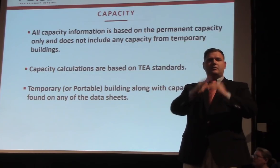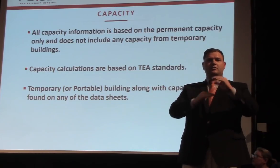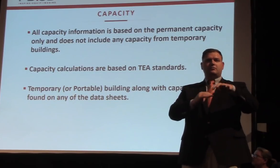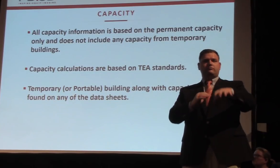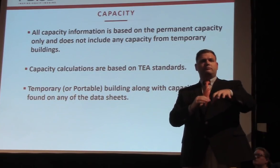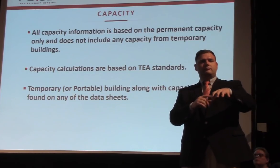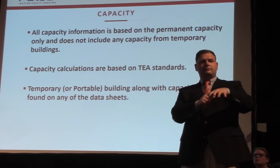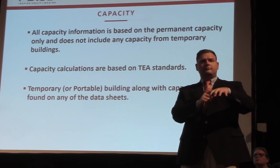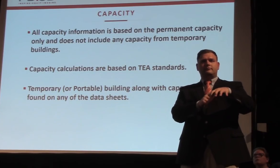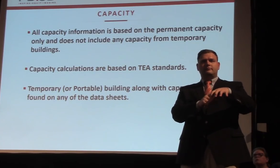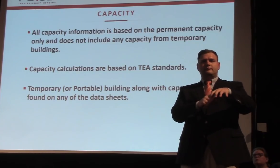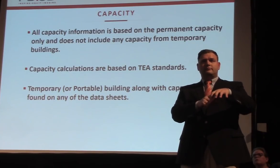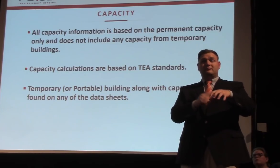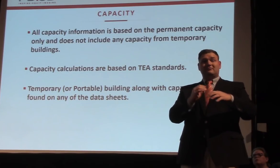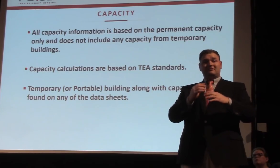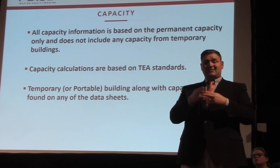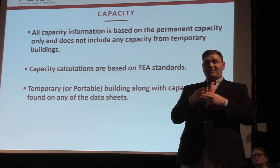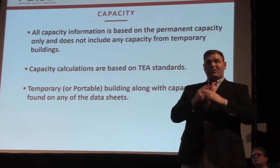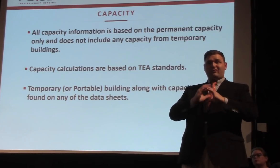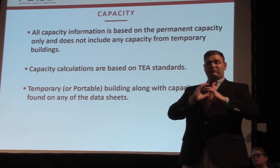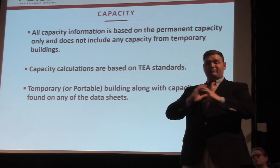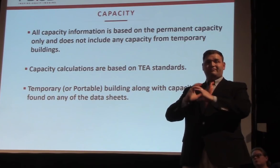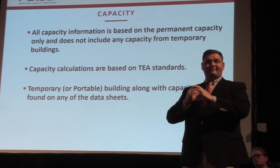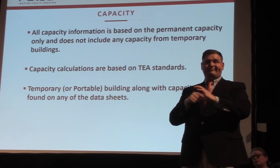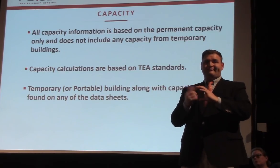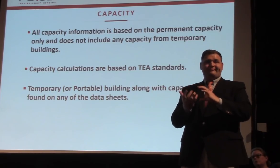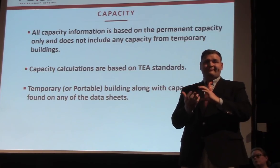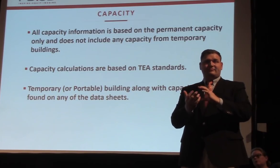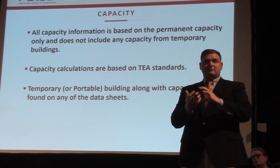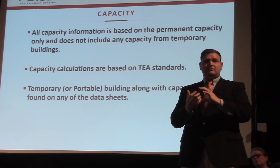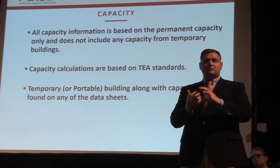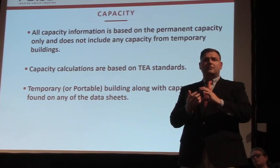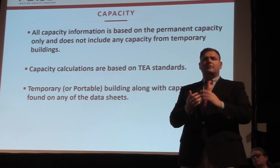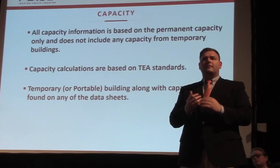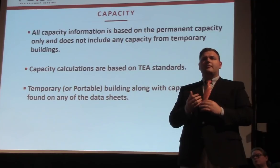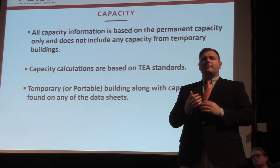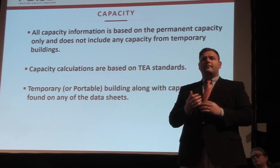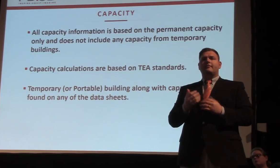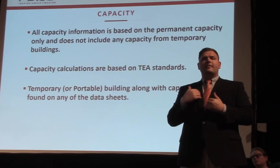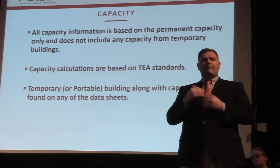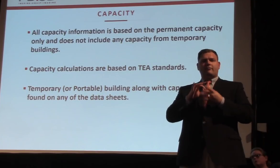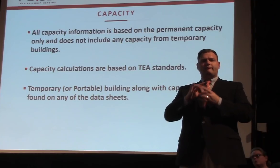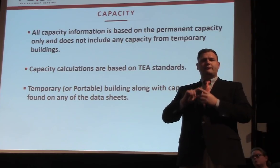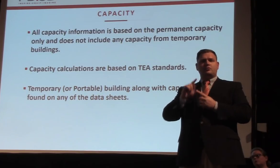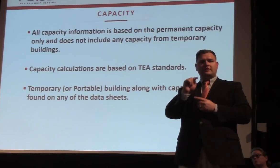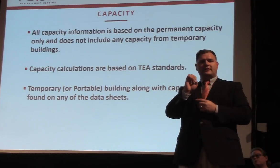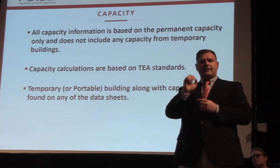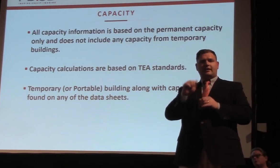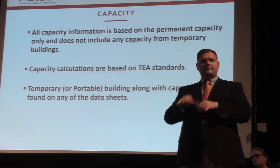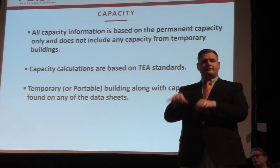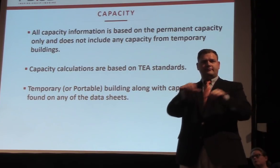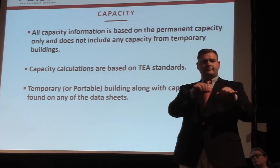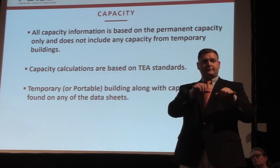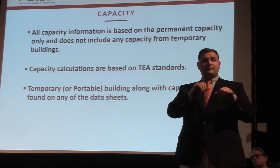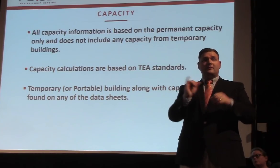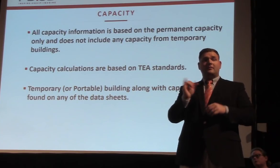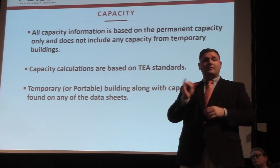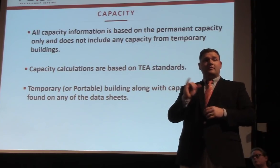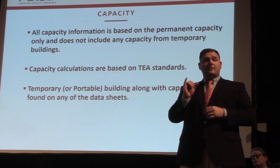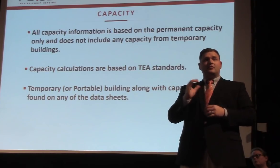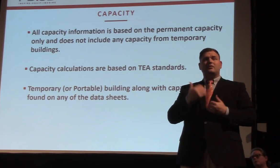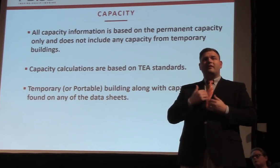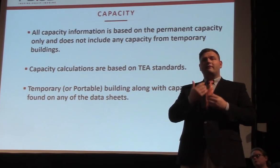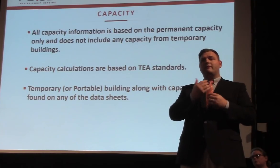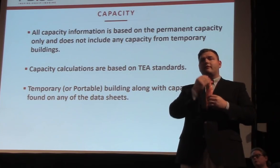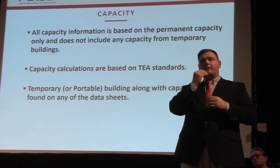capacity from temporary buildings. All of our capacity calculations are based on TEA standards, and we do show the number of portable buildings along